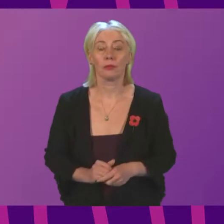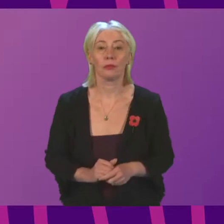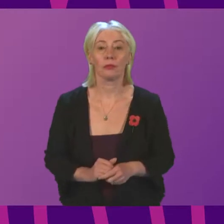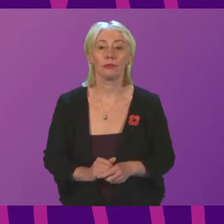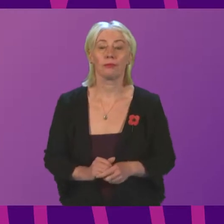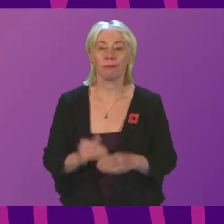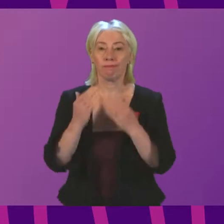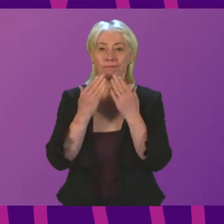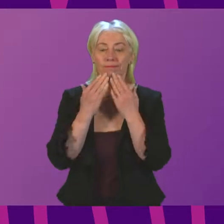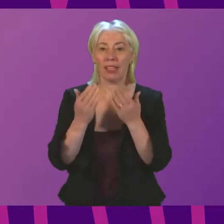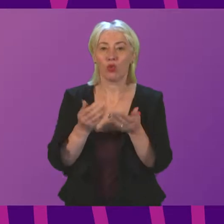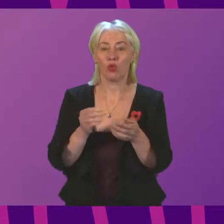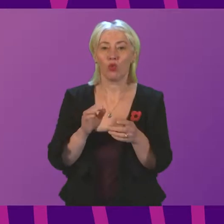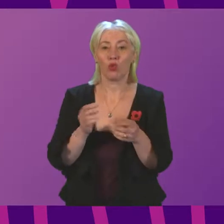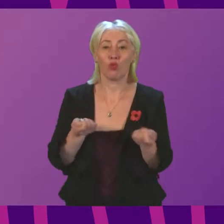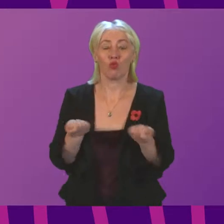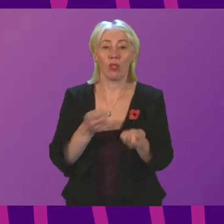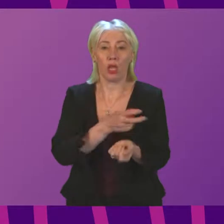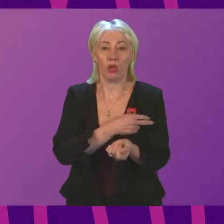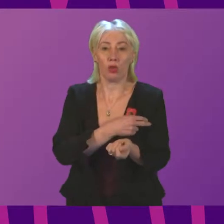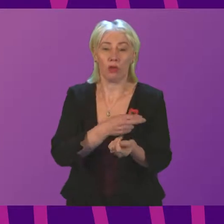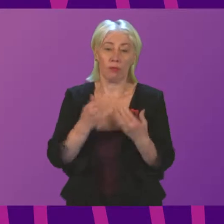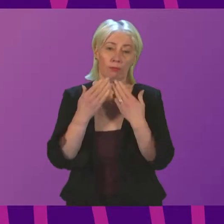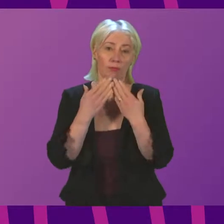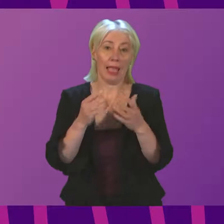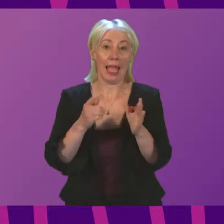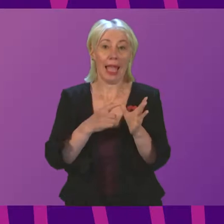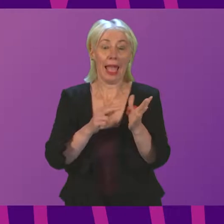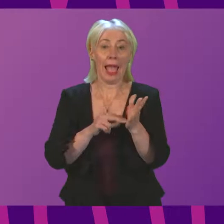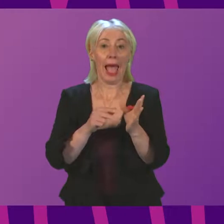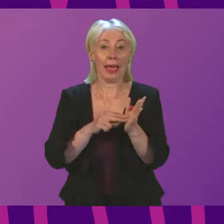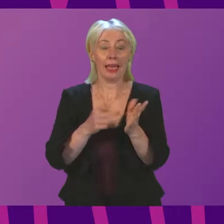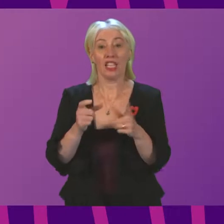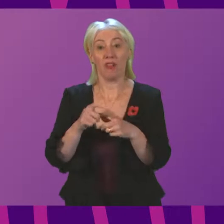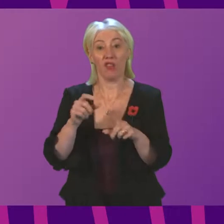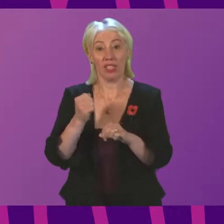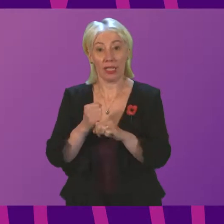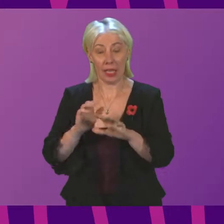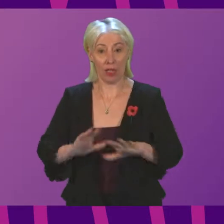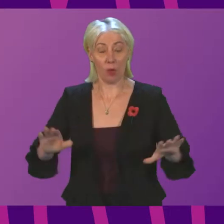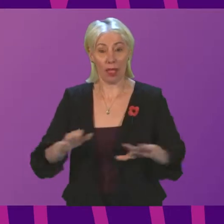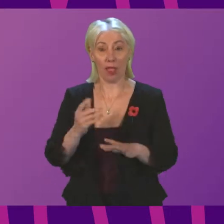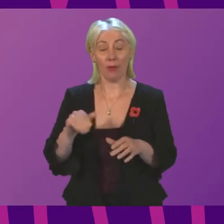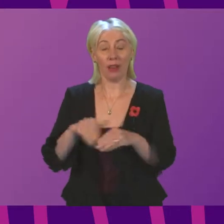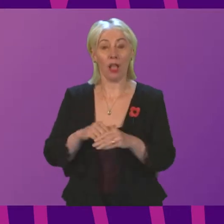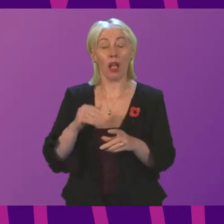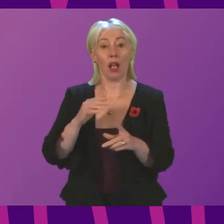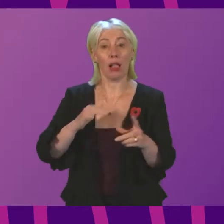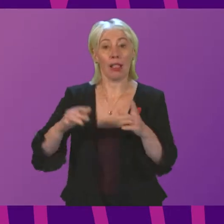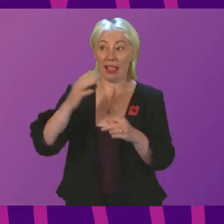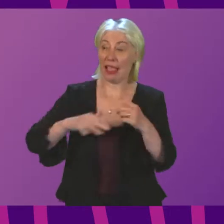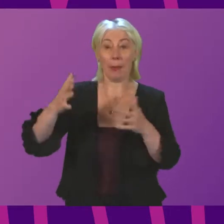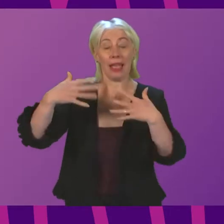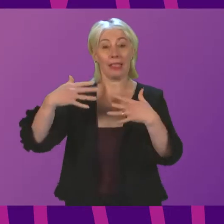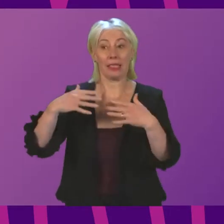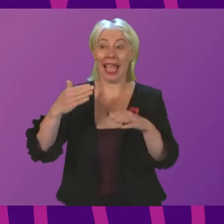Thank you, Poseidon Officer. I welcome that Annan in De Vries and Galloway has been selected for the Climate Action Towns Programme, which will empower